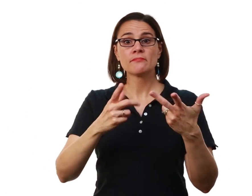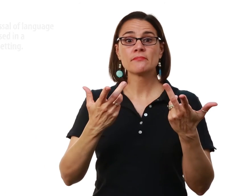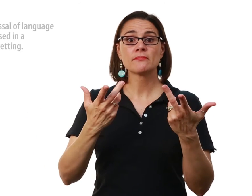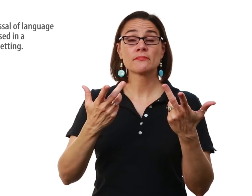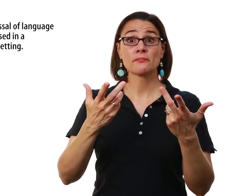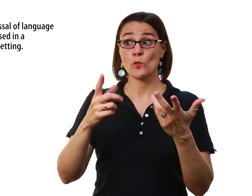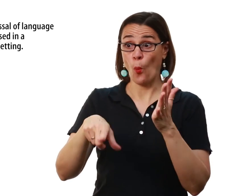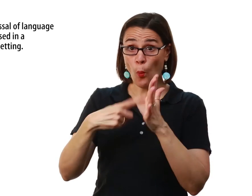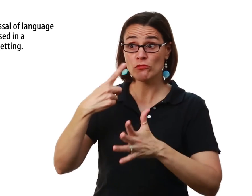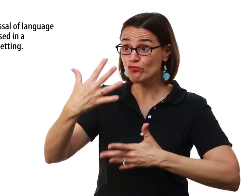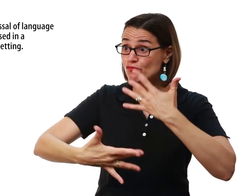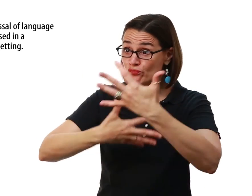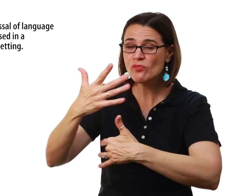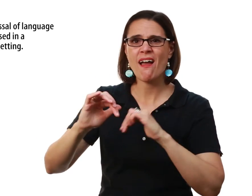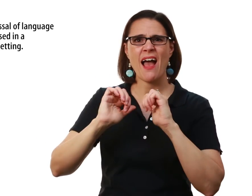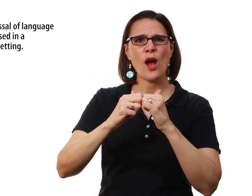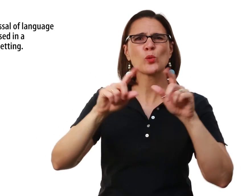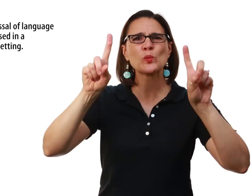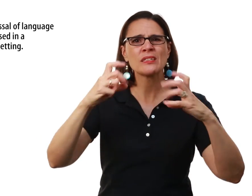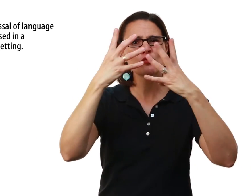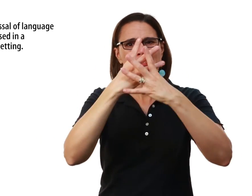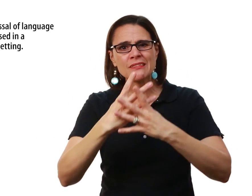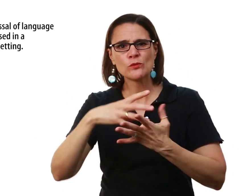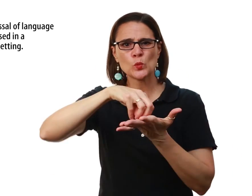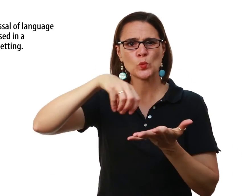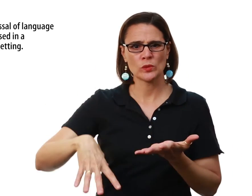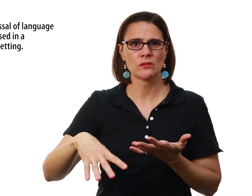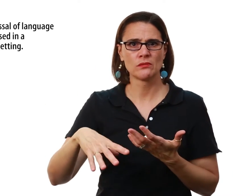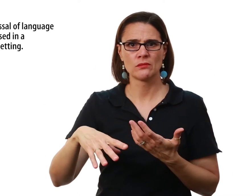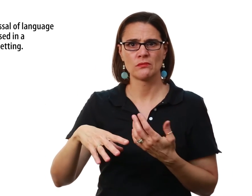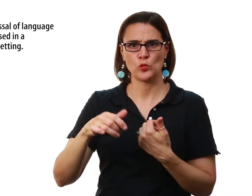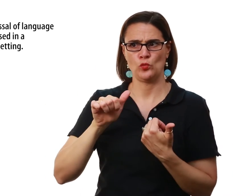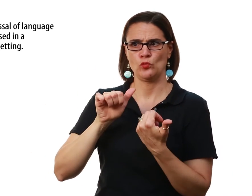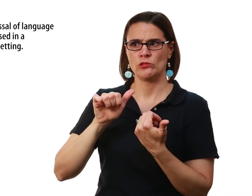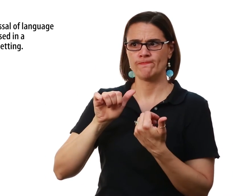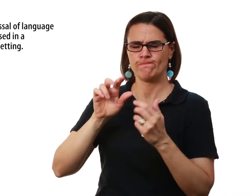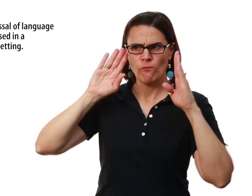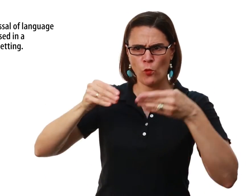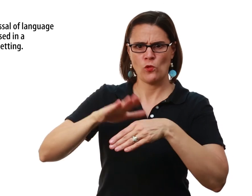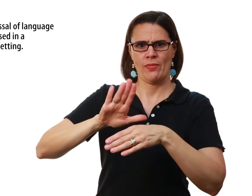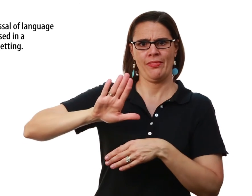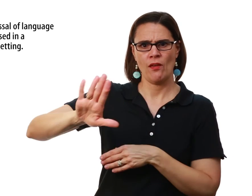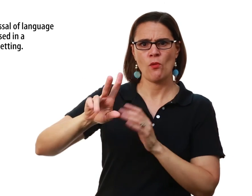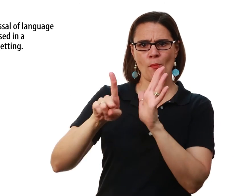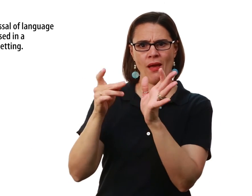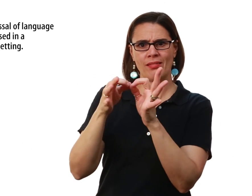And also how dismissal of language services are addressed in a bilingual,